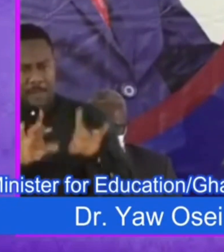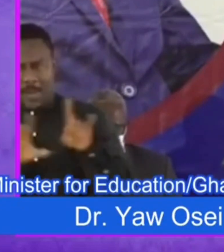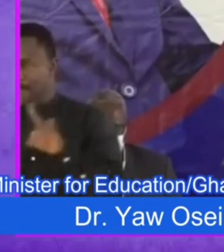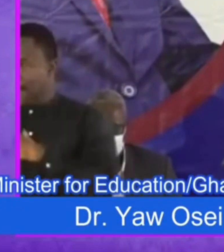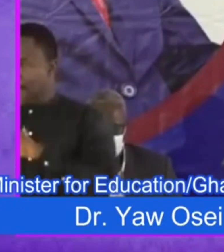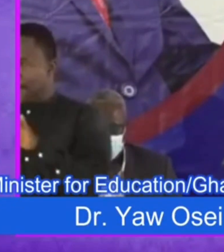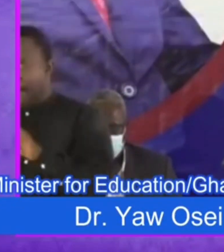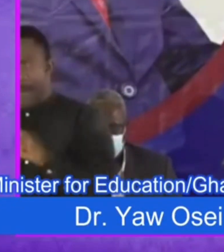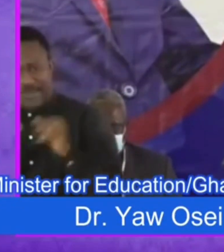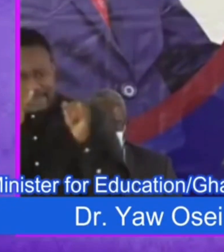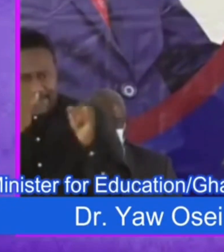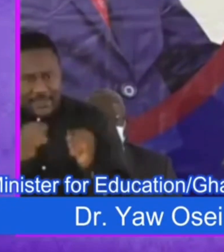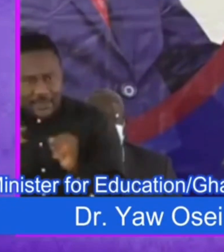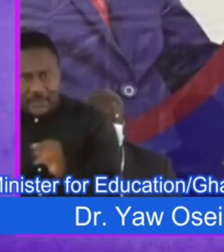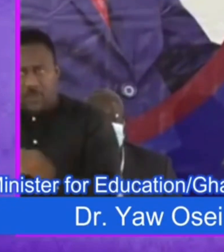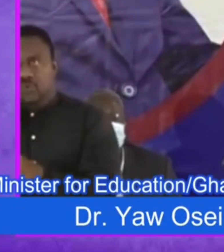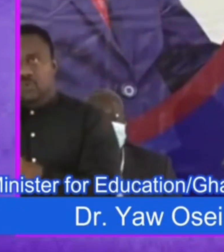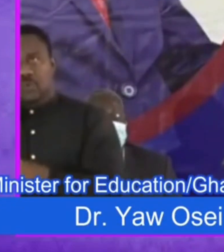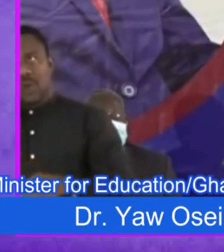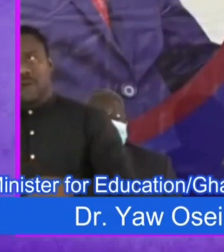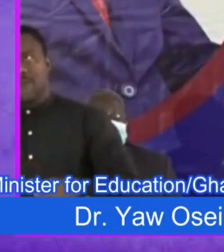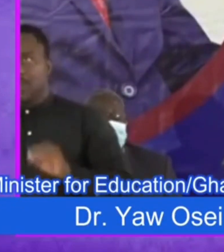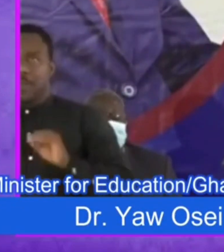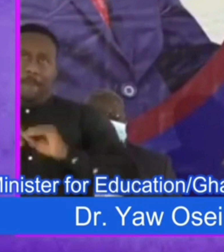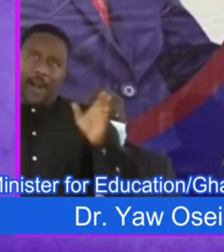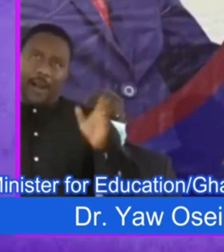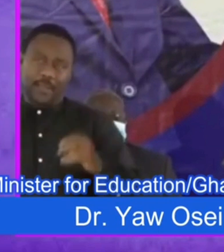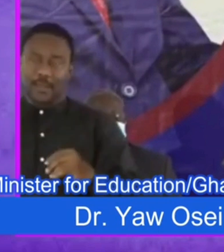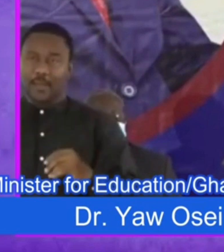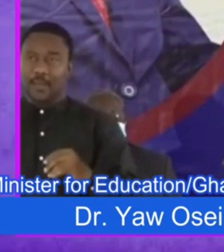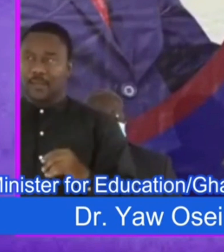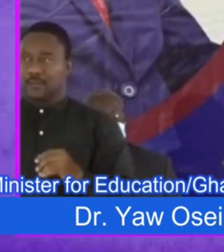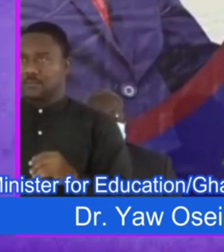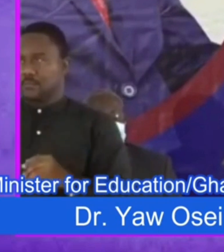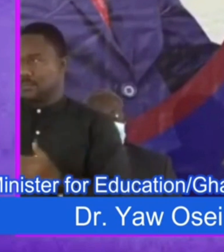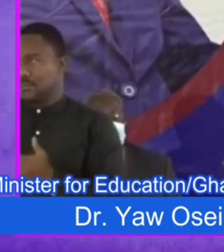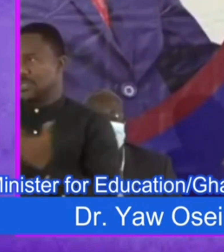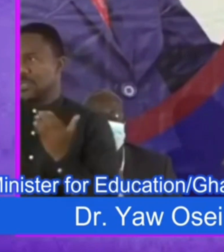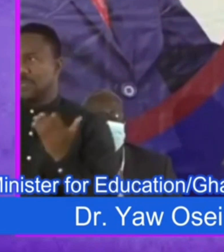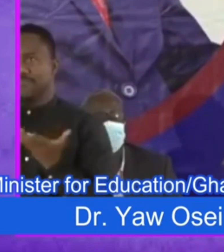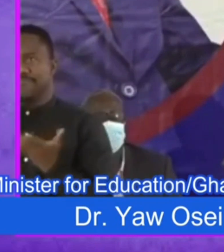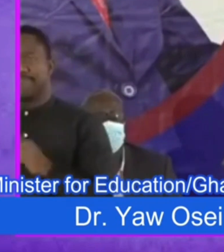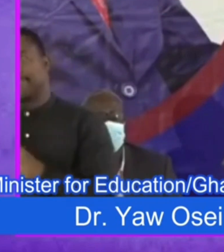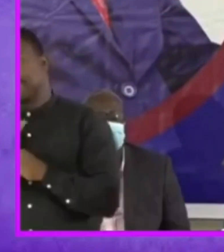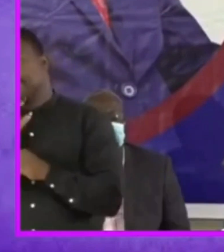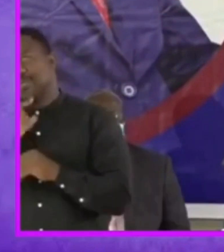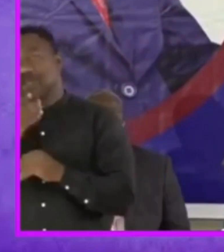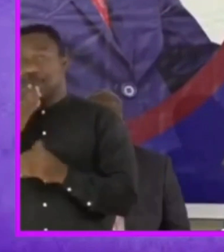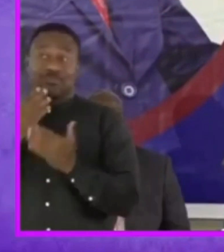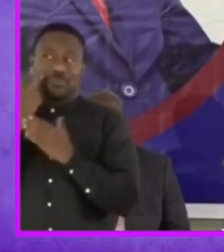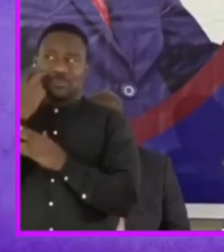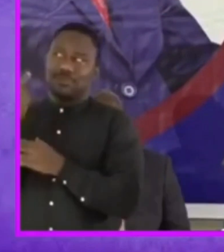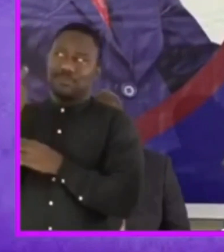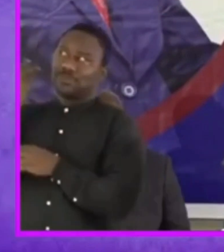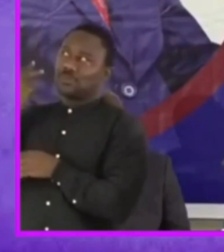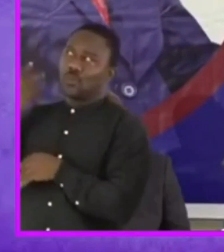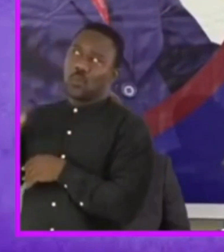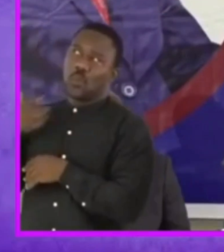that there are better days ahead of them and not behind them invariably some people talk about the good old days